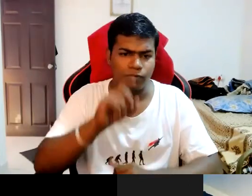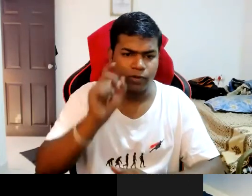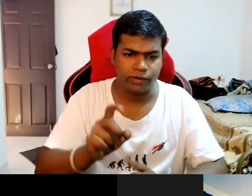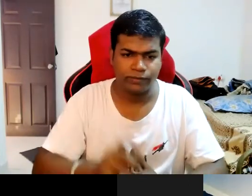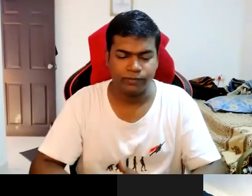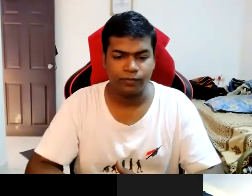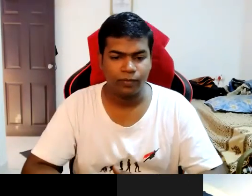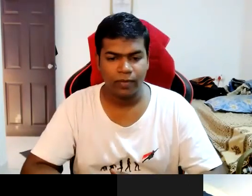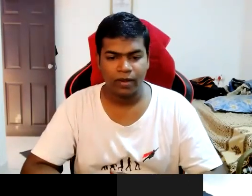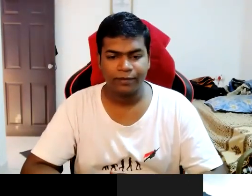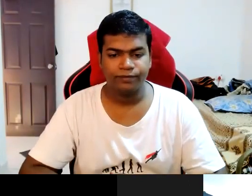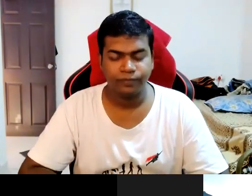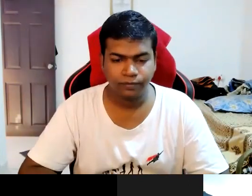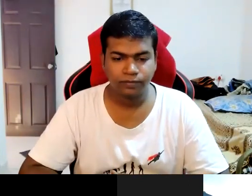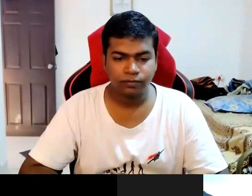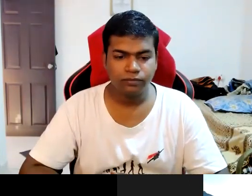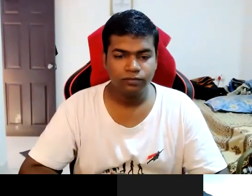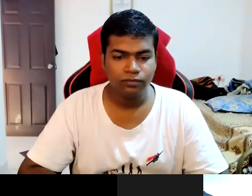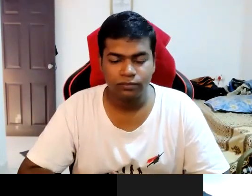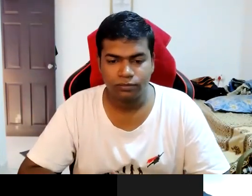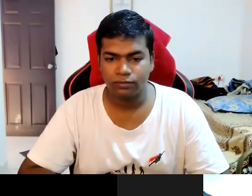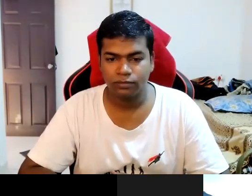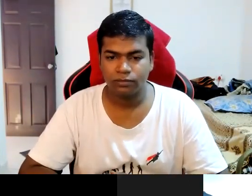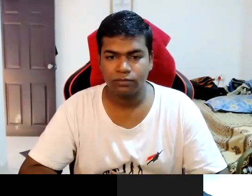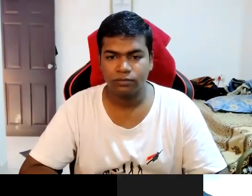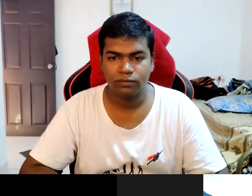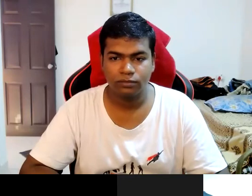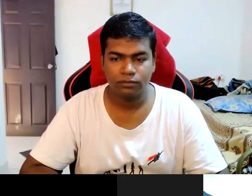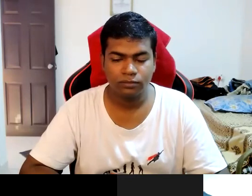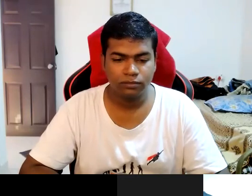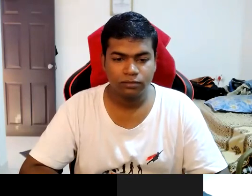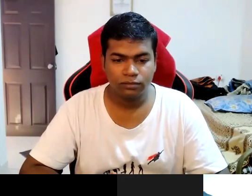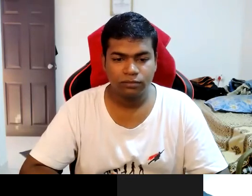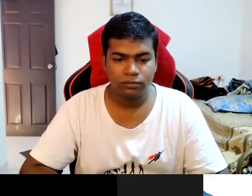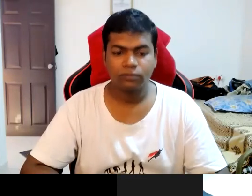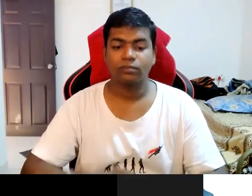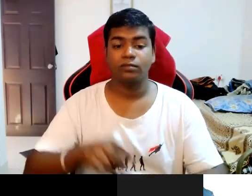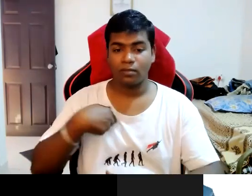actually i used to help for the career